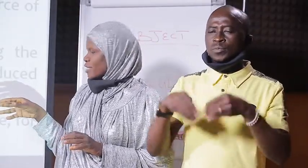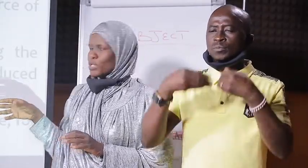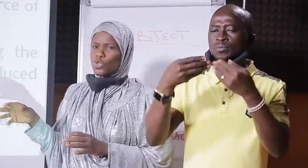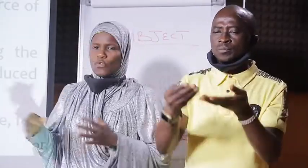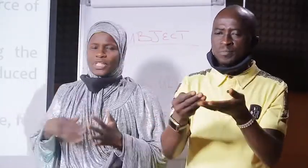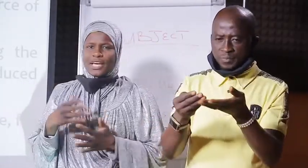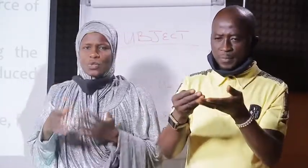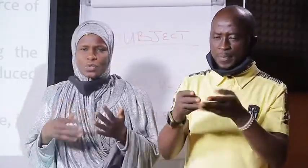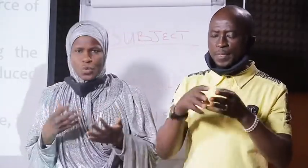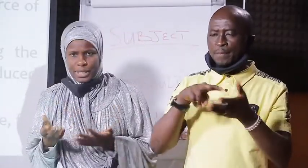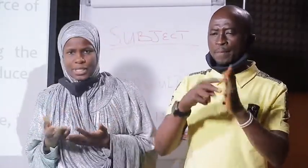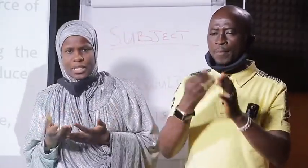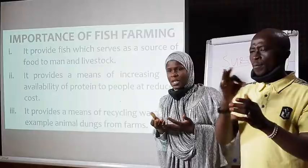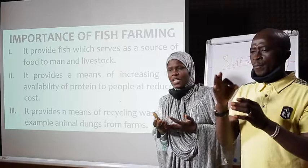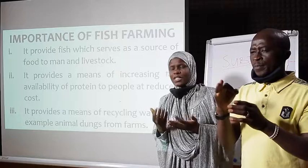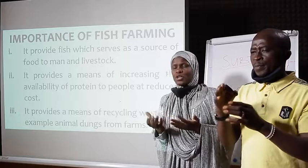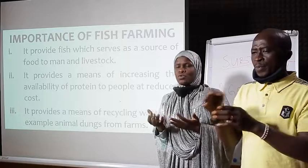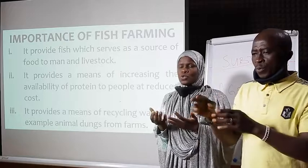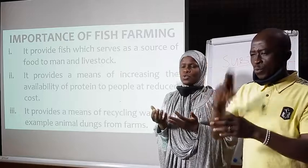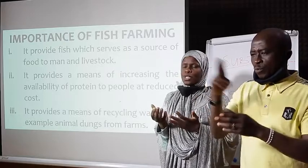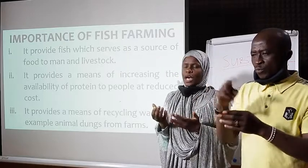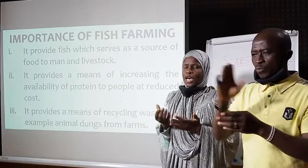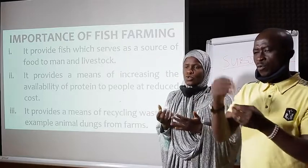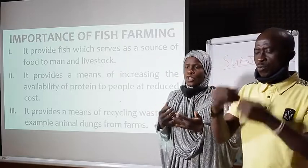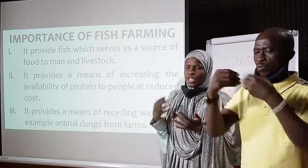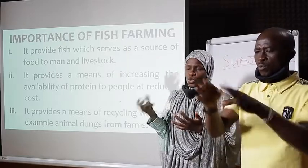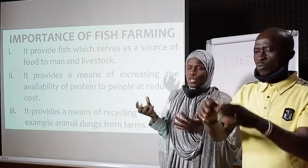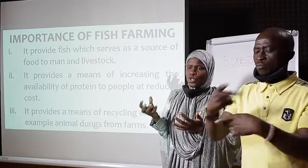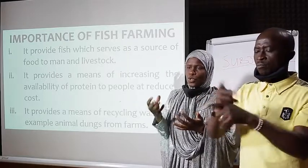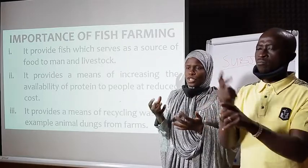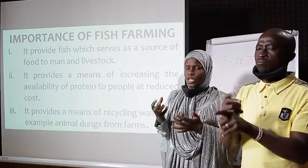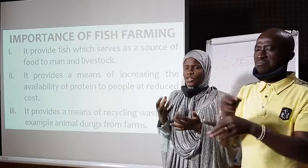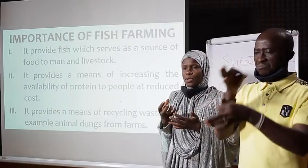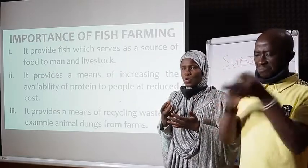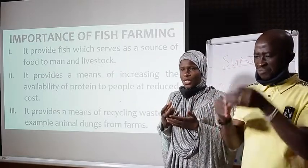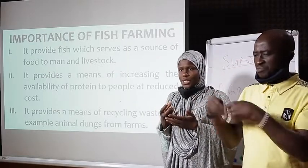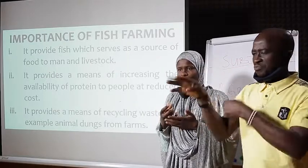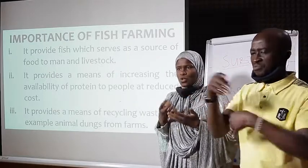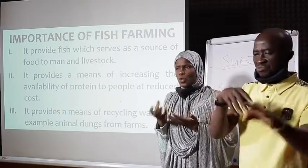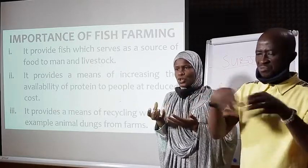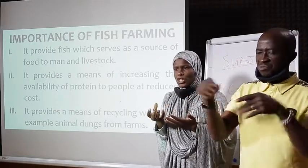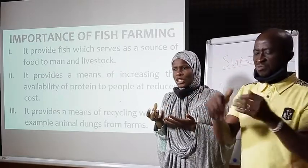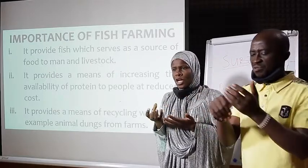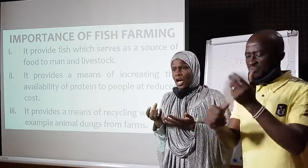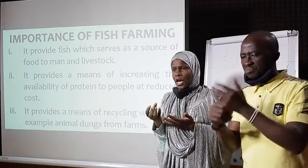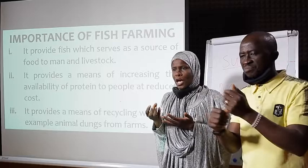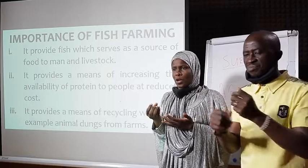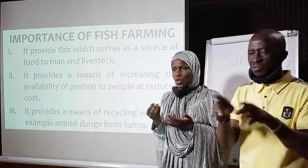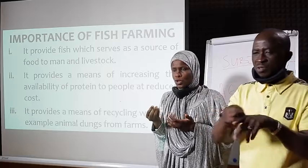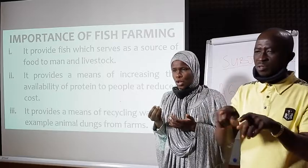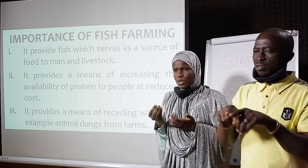provides means of recycling waste instead of you to be throwing away the donk the animal waste like your poultry